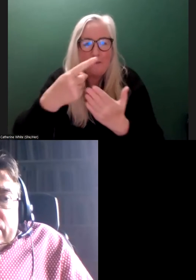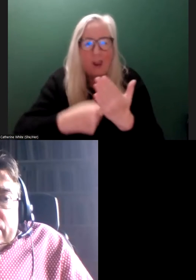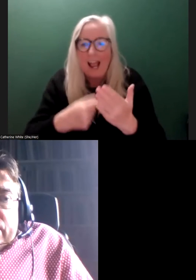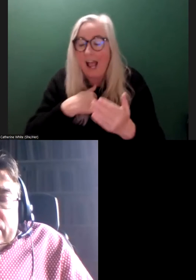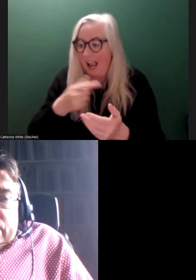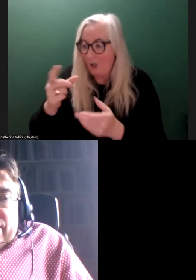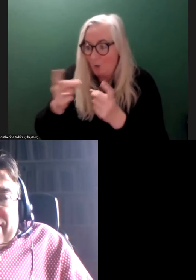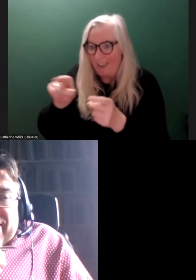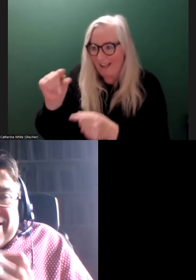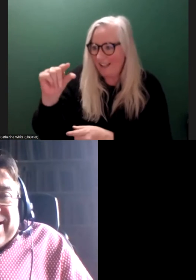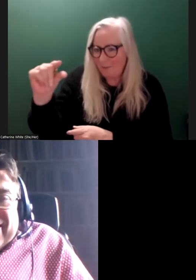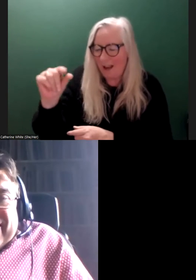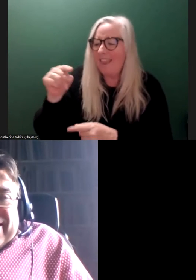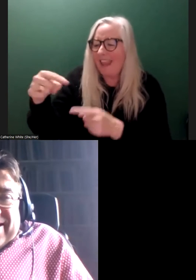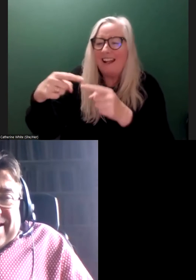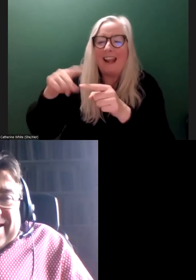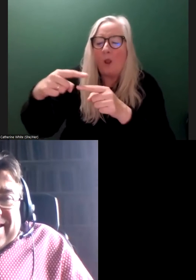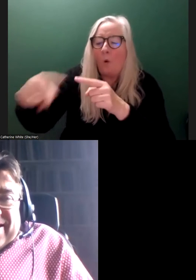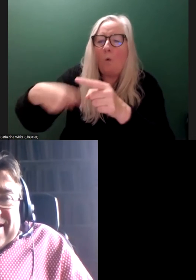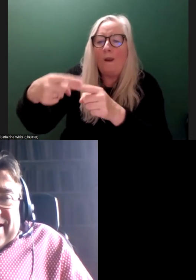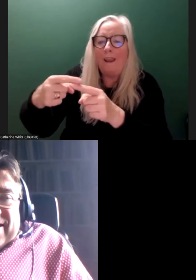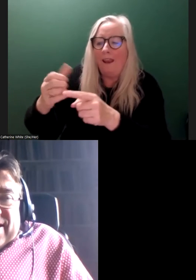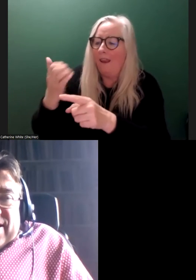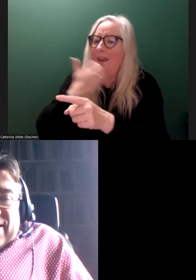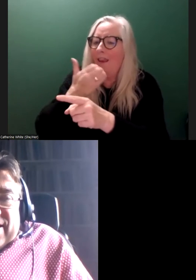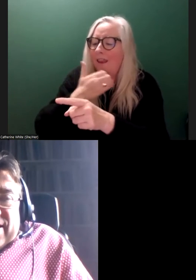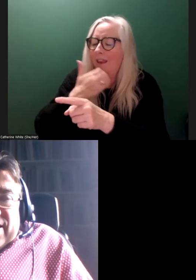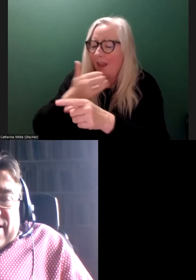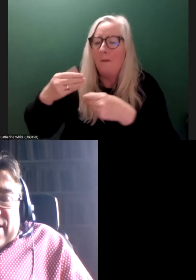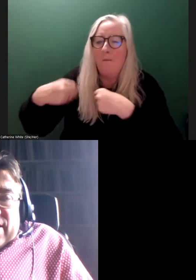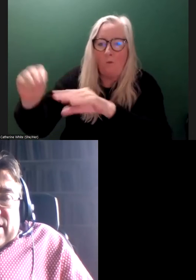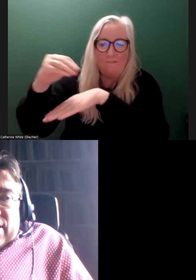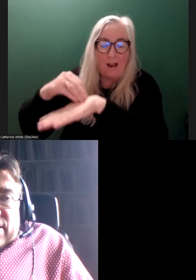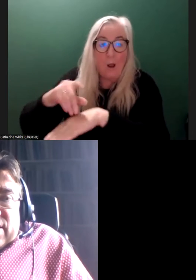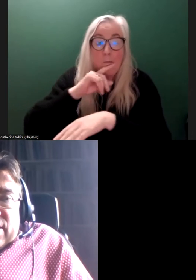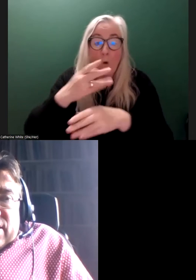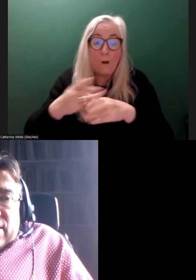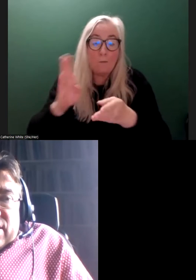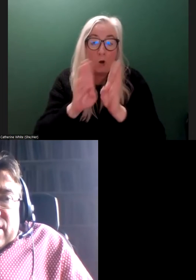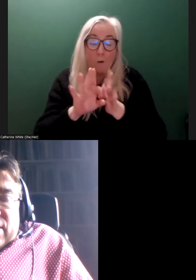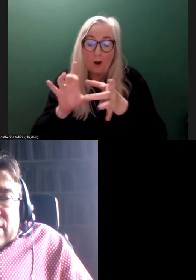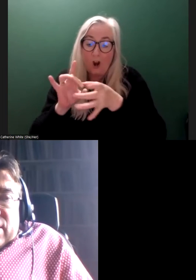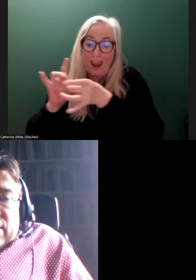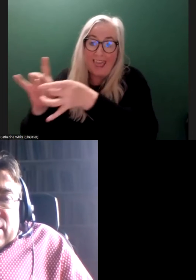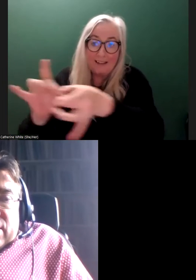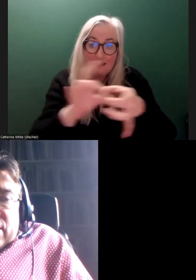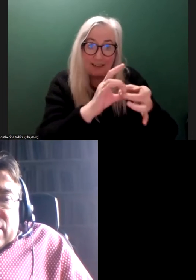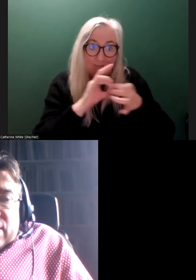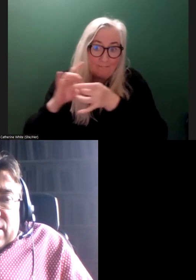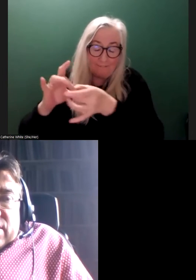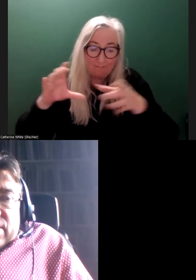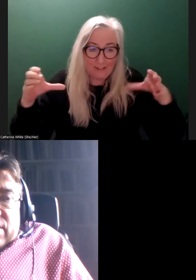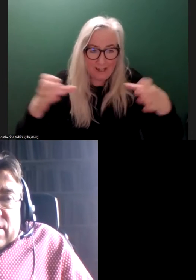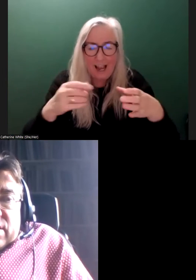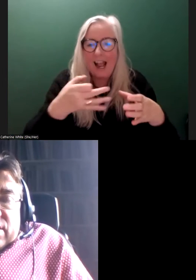done, that wheel will be squeaked, and then that will be moved on. But when there's a collective issue, so for instance, I'll use an